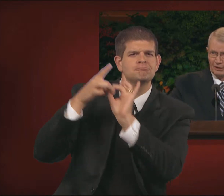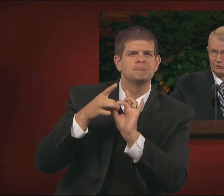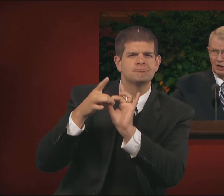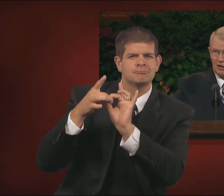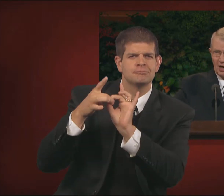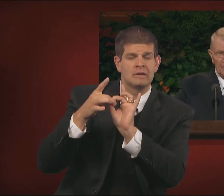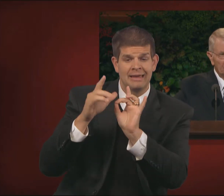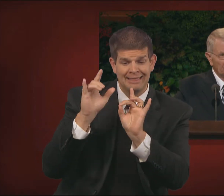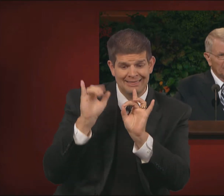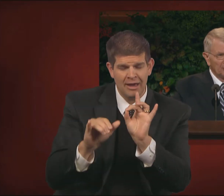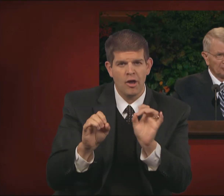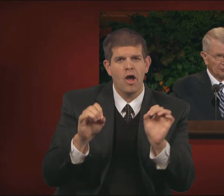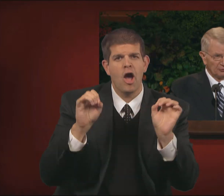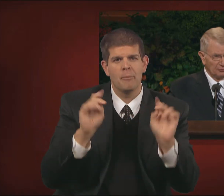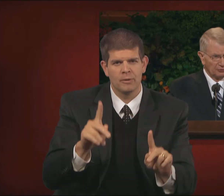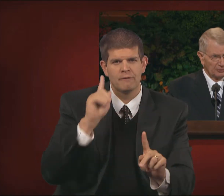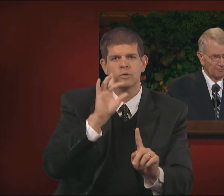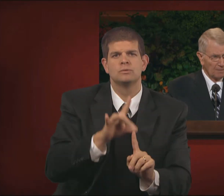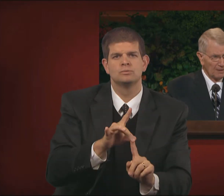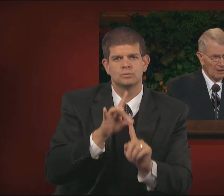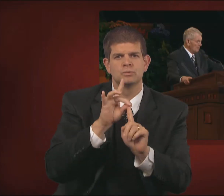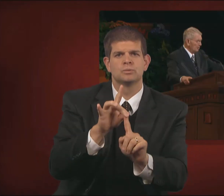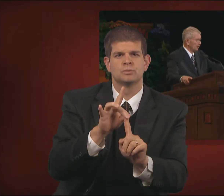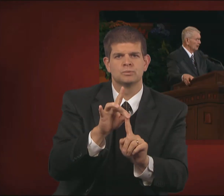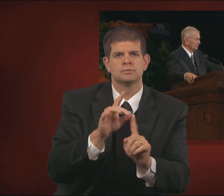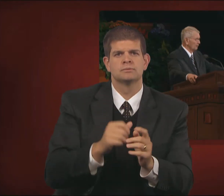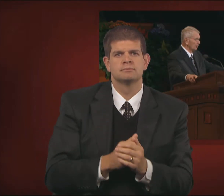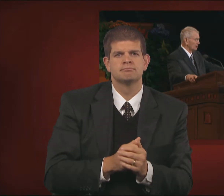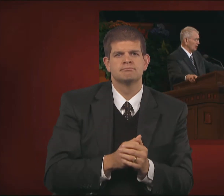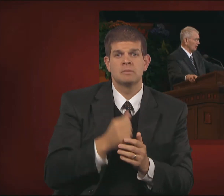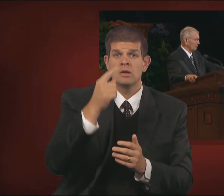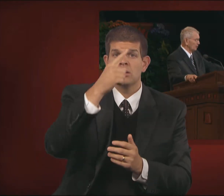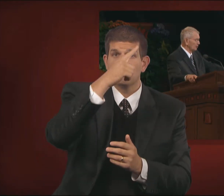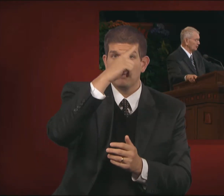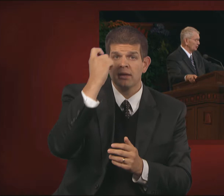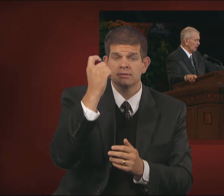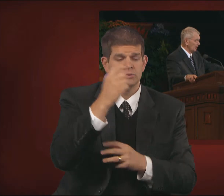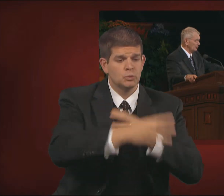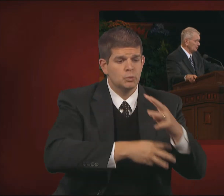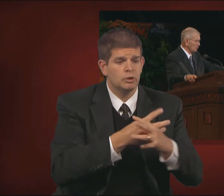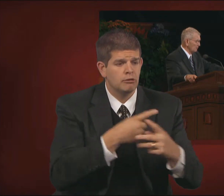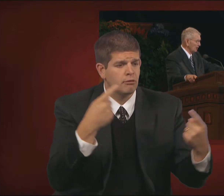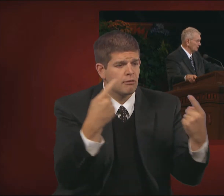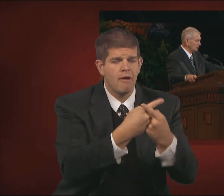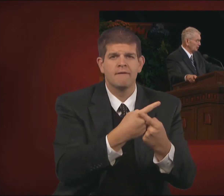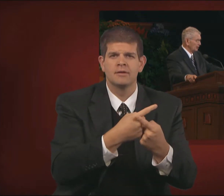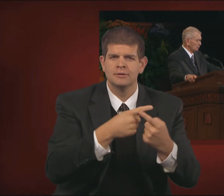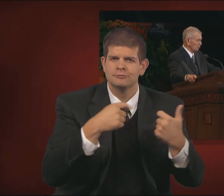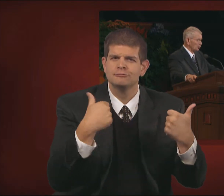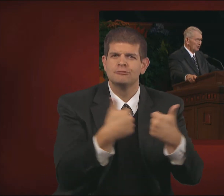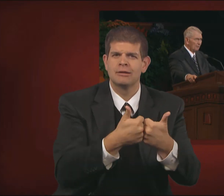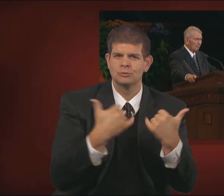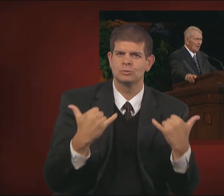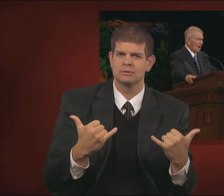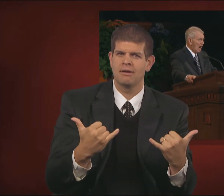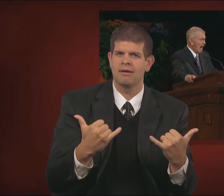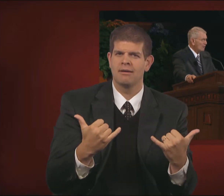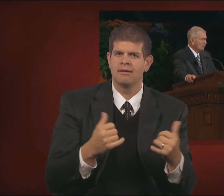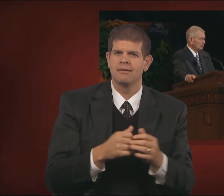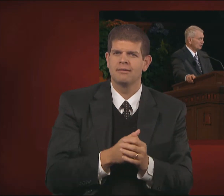This is our opportunity to choose. Because of the conflicts and challenges we face in today's world,